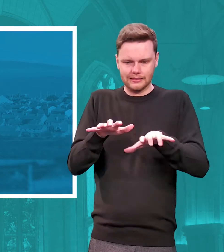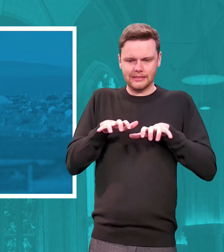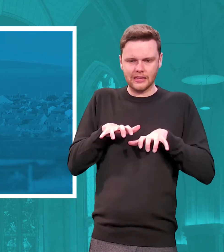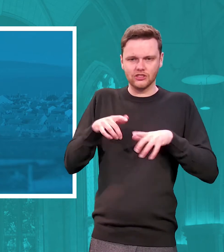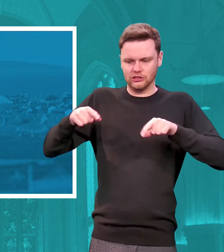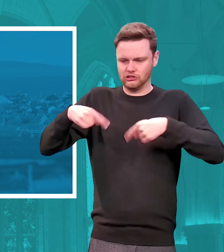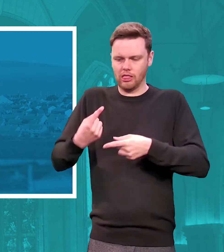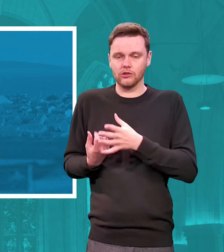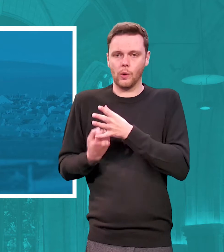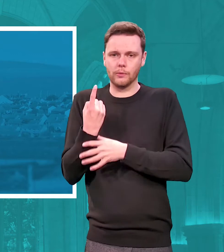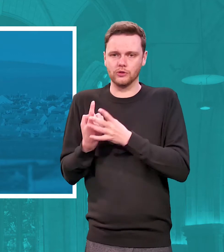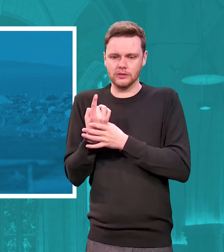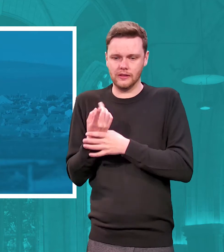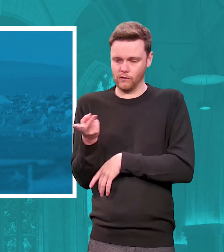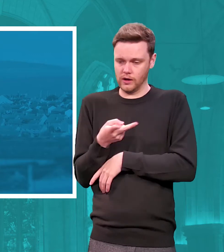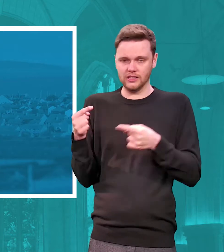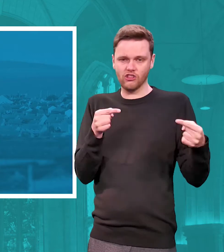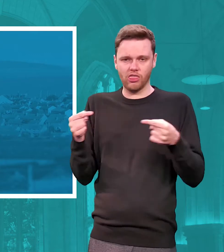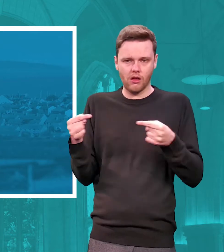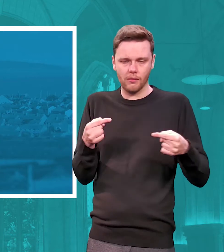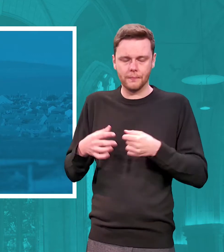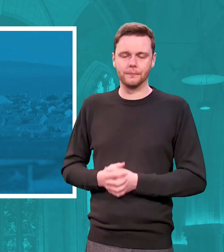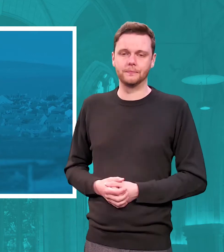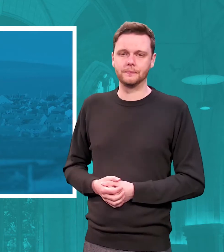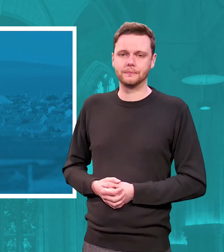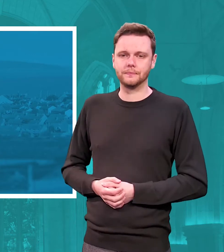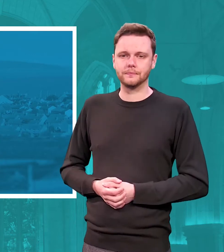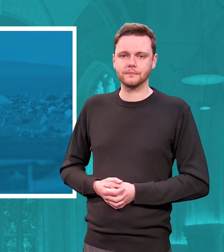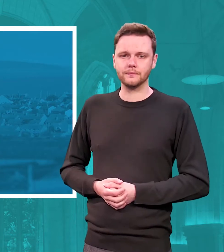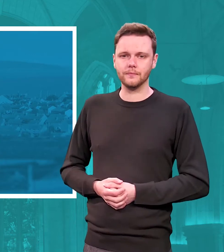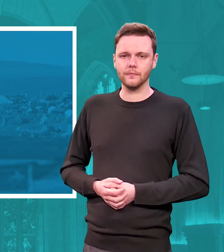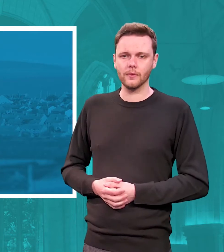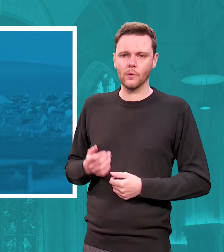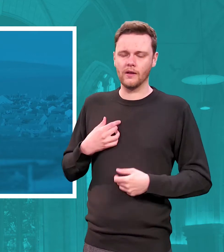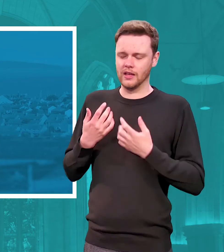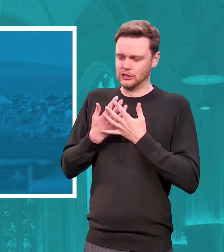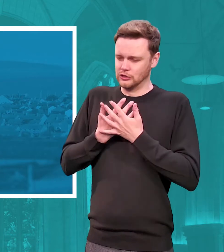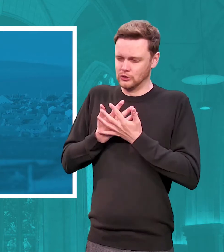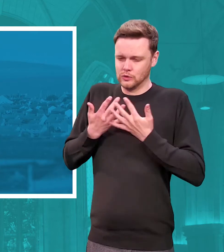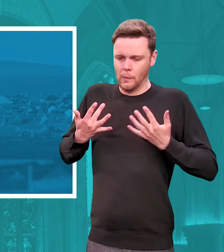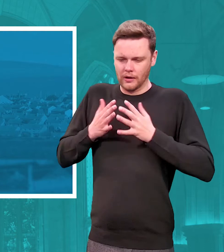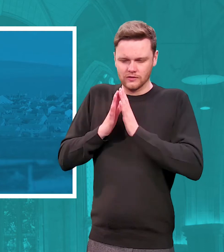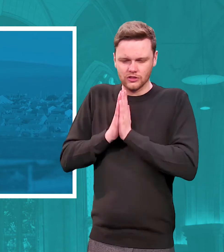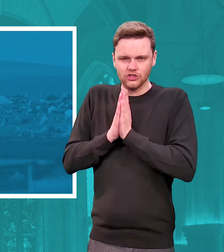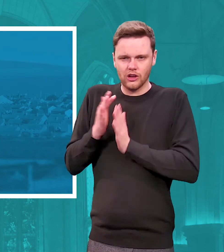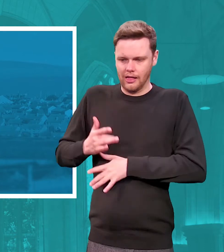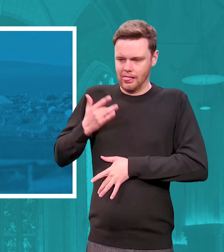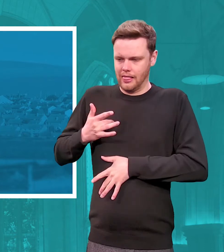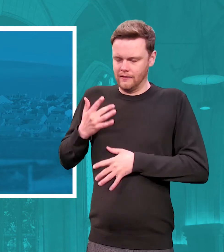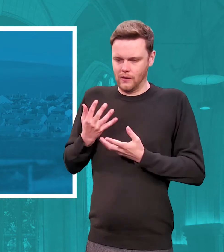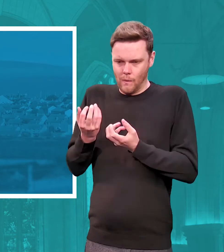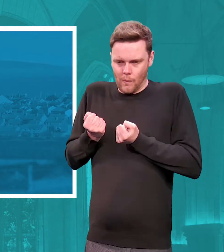to each other we're holding so much of our church life in tension